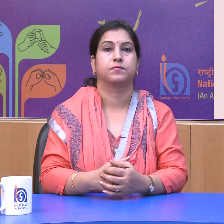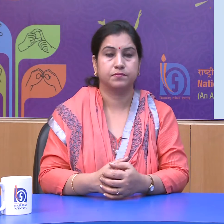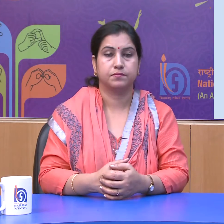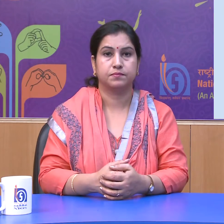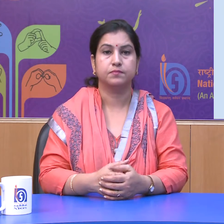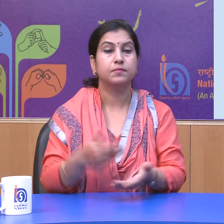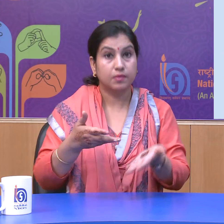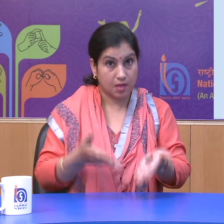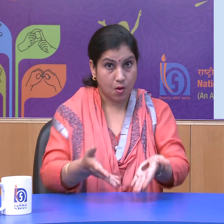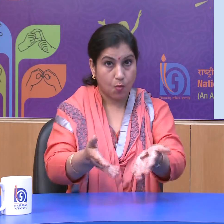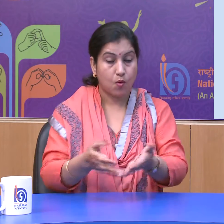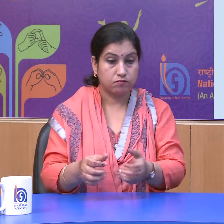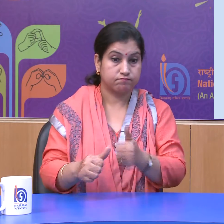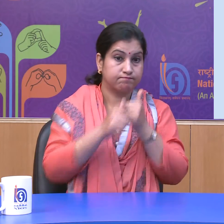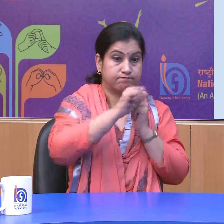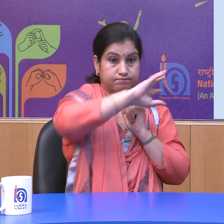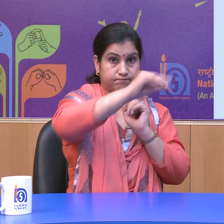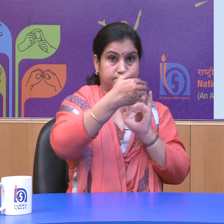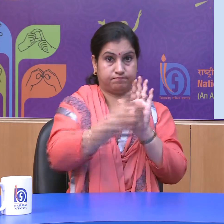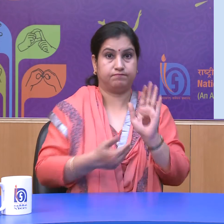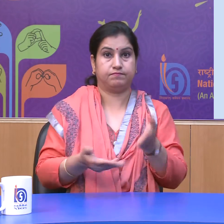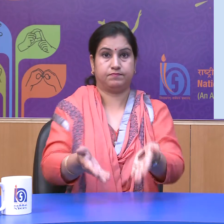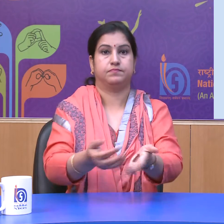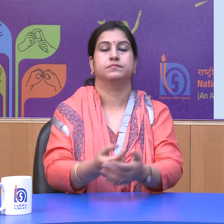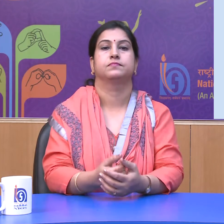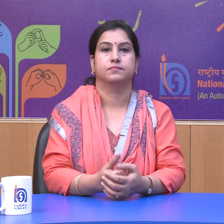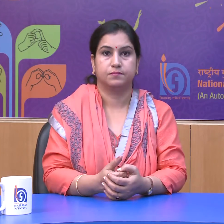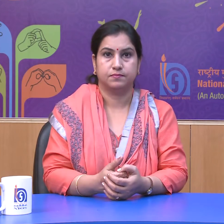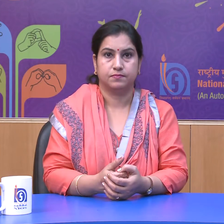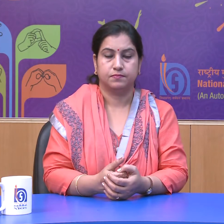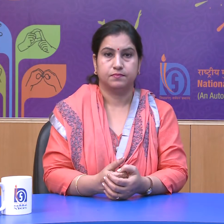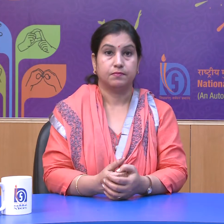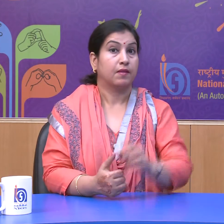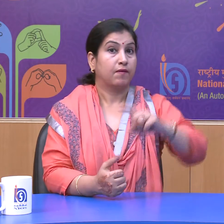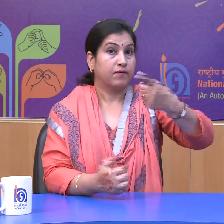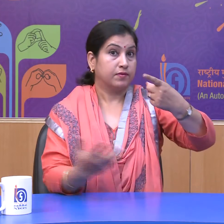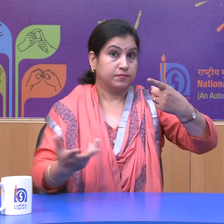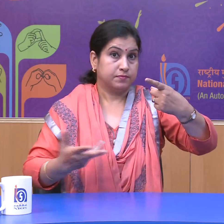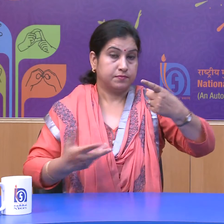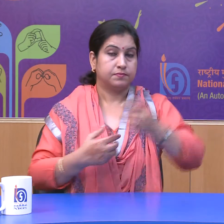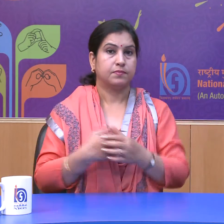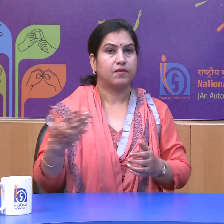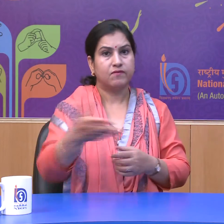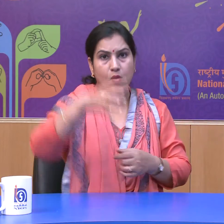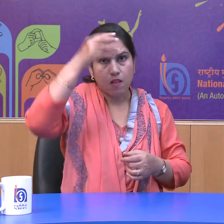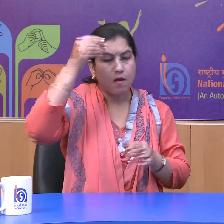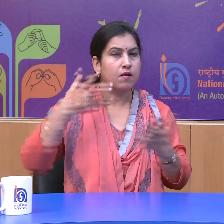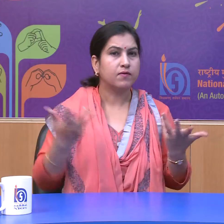Let us now revise today's lesson. Number 1, we learnt about meaning